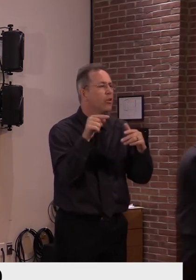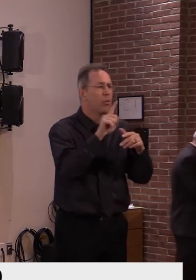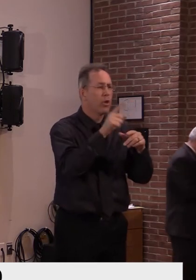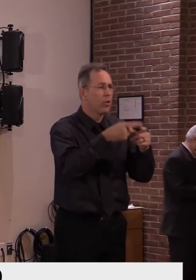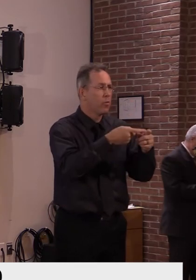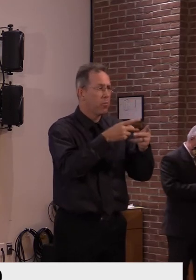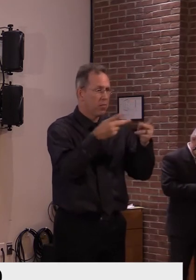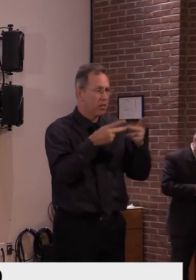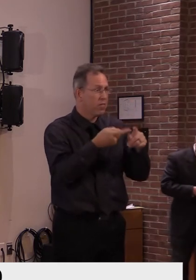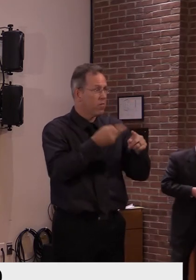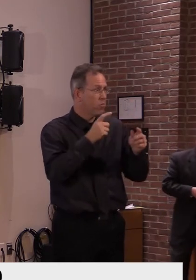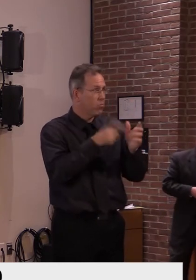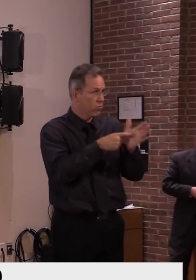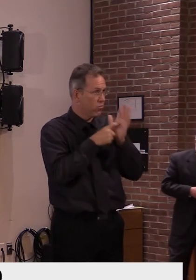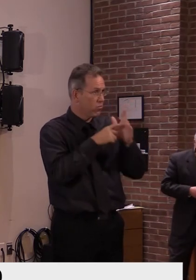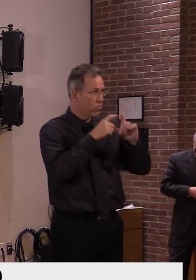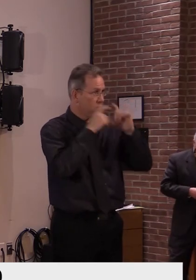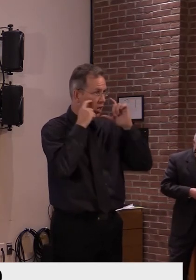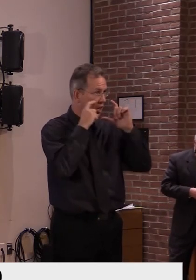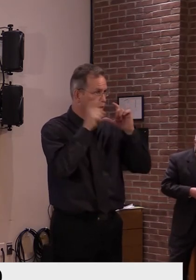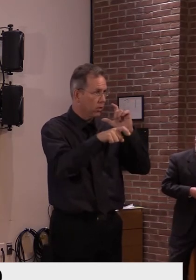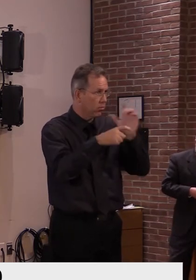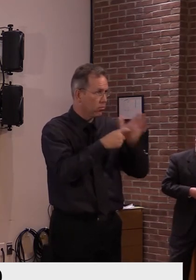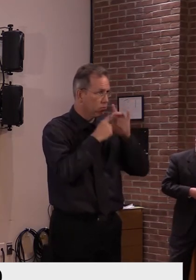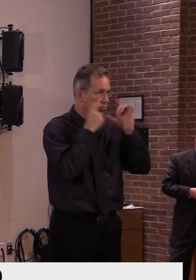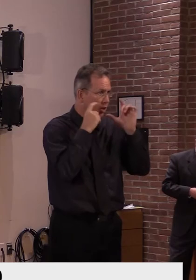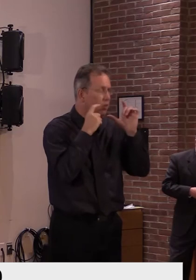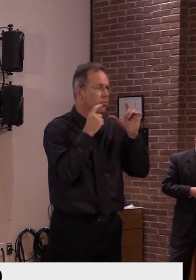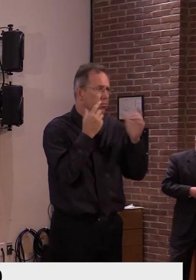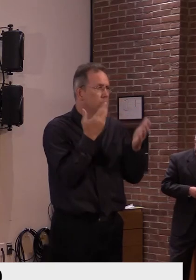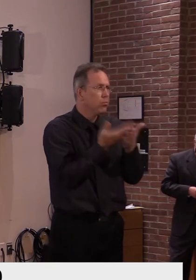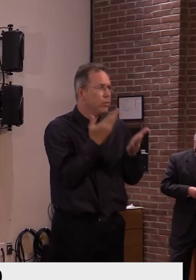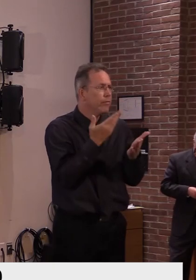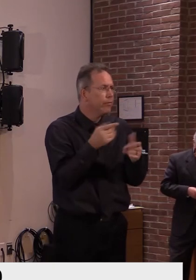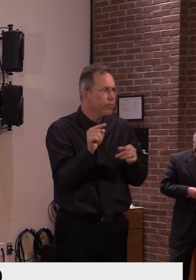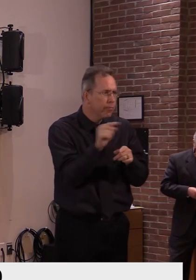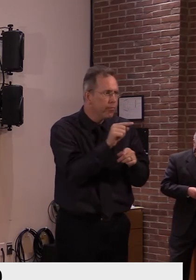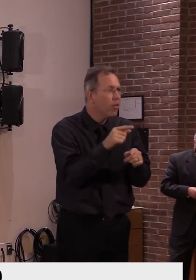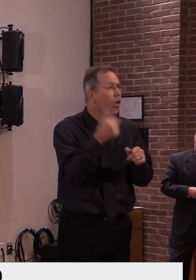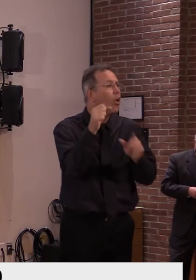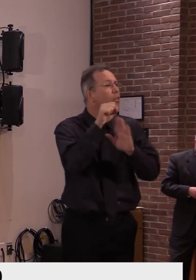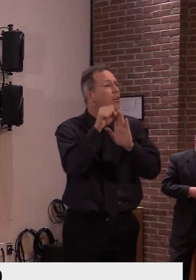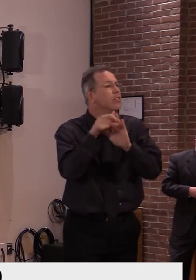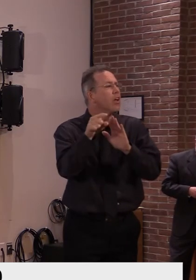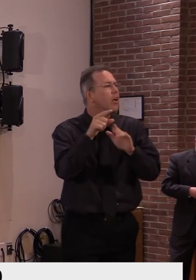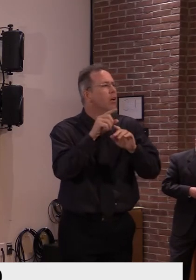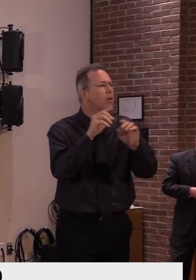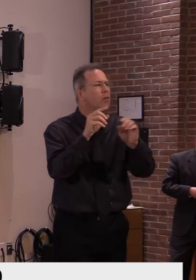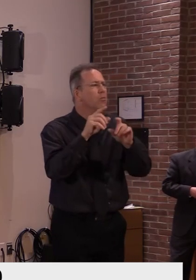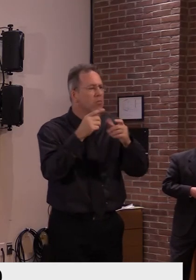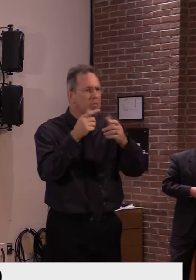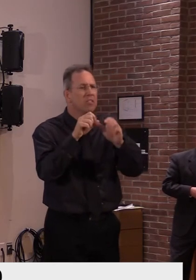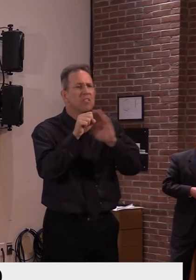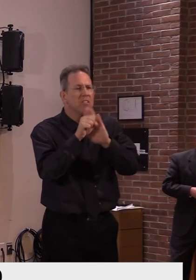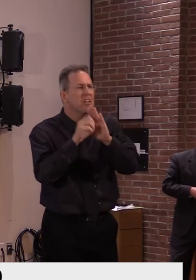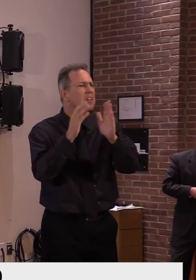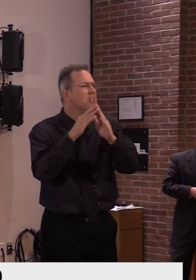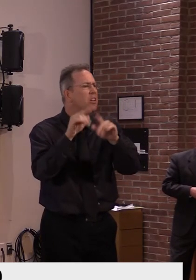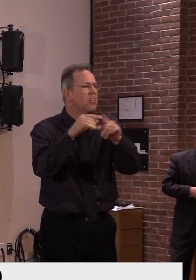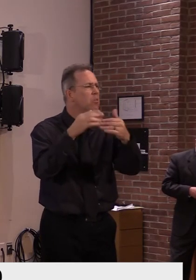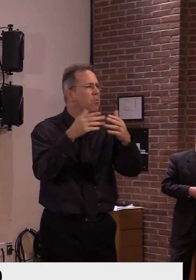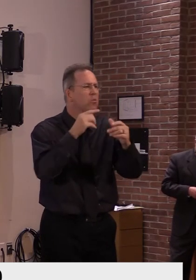certain counties have mandated and others have not, or certain towns have mandated, others have not, there's evidence that, um,